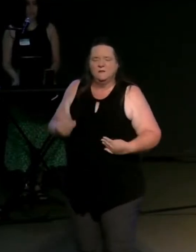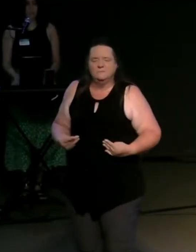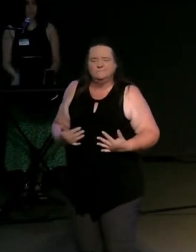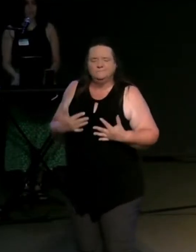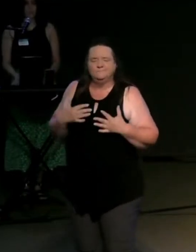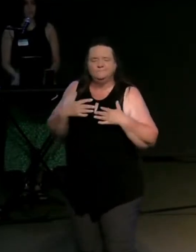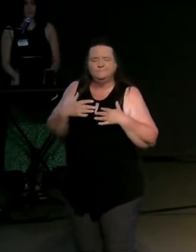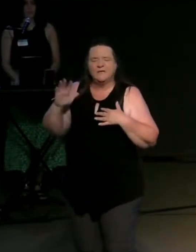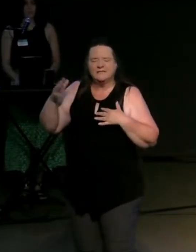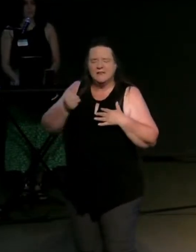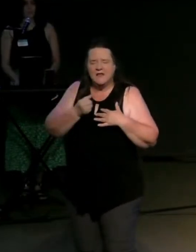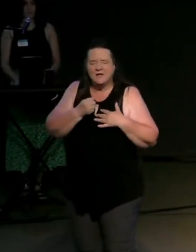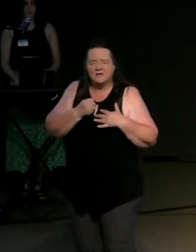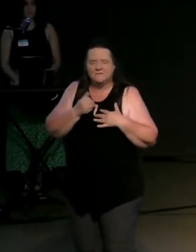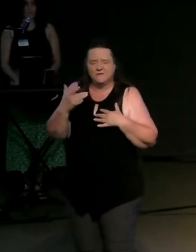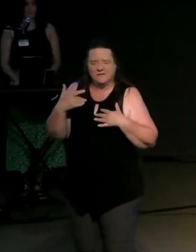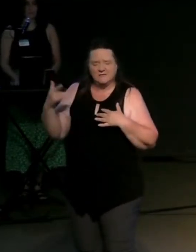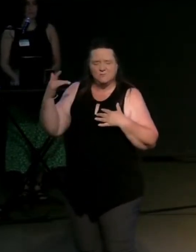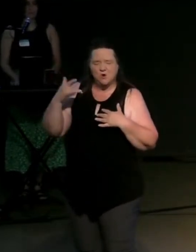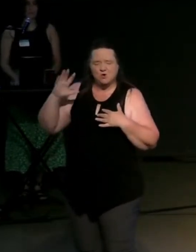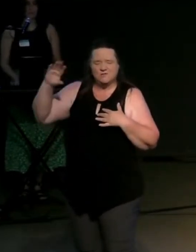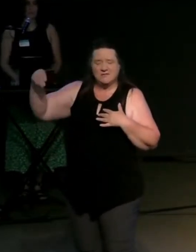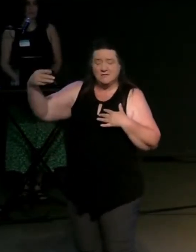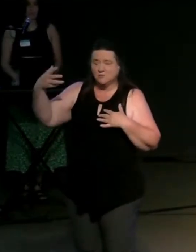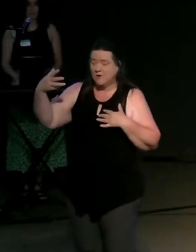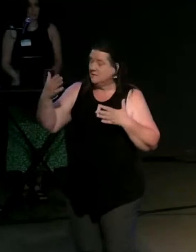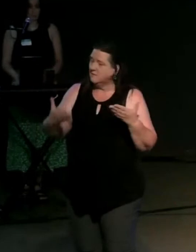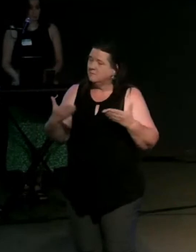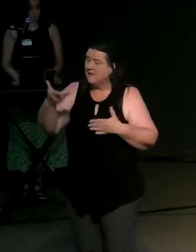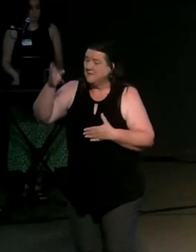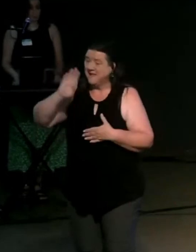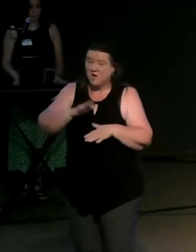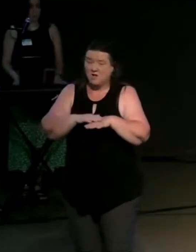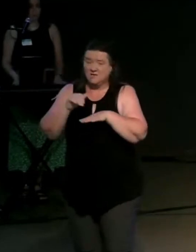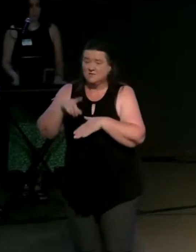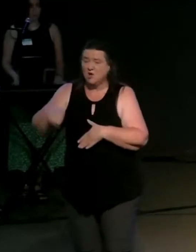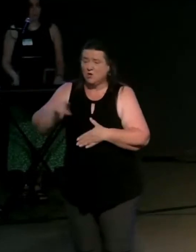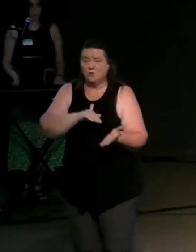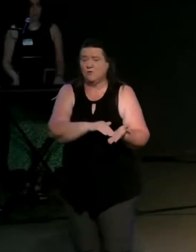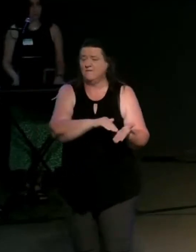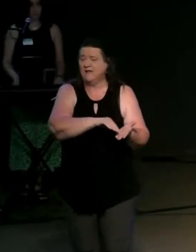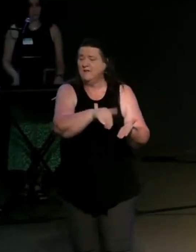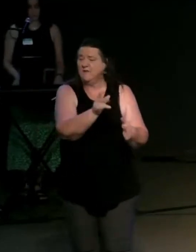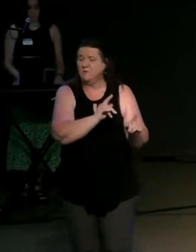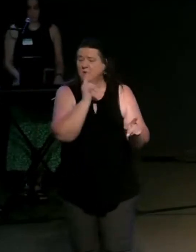perhaps today god is calling you to forgive those that have hurt you